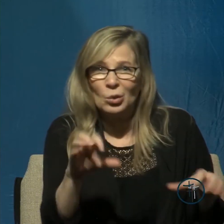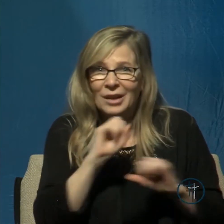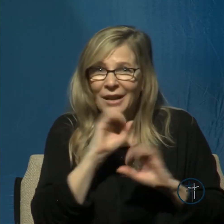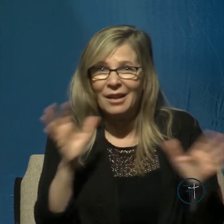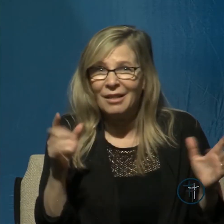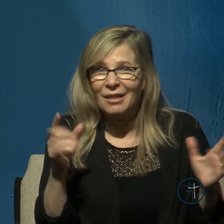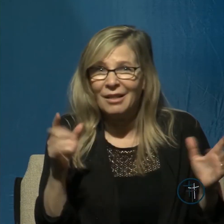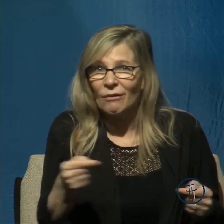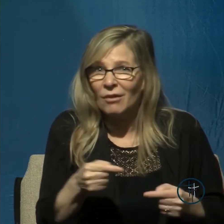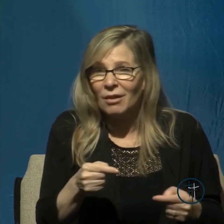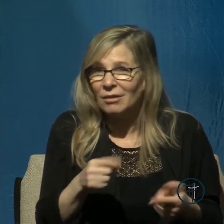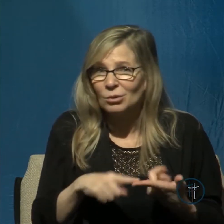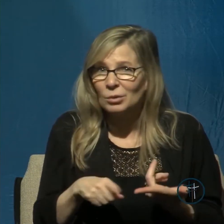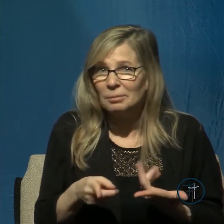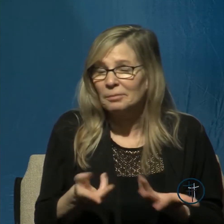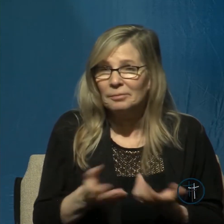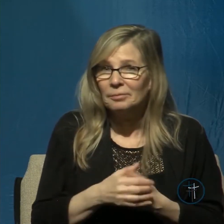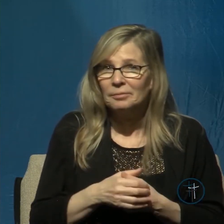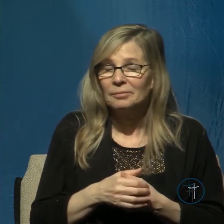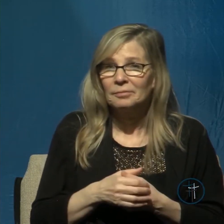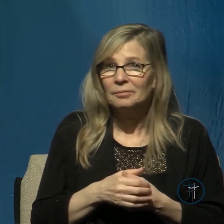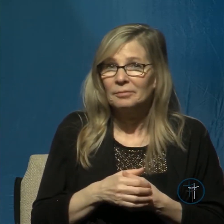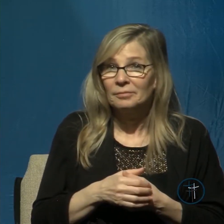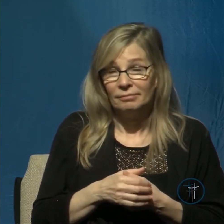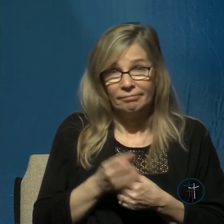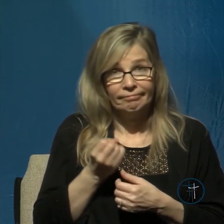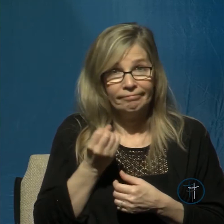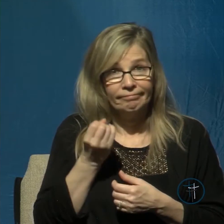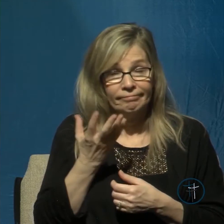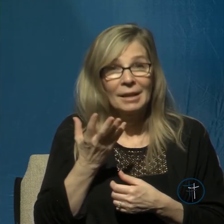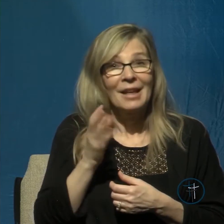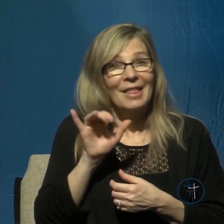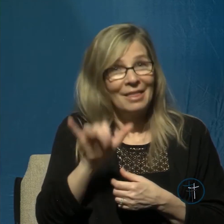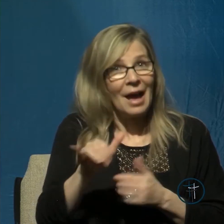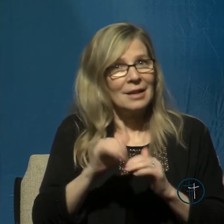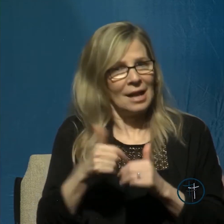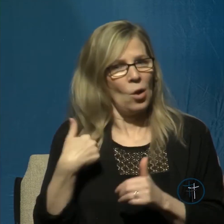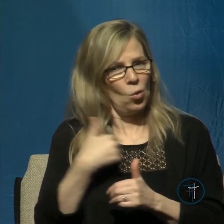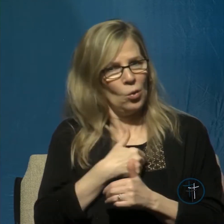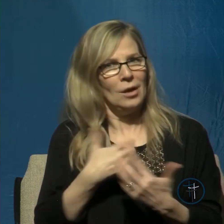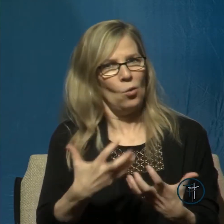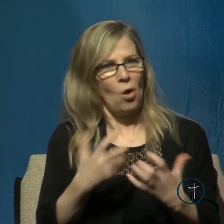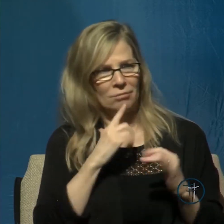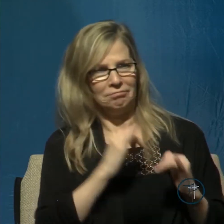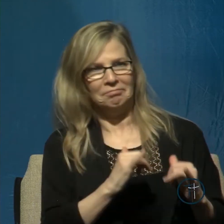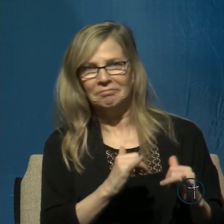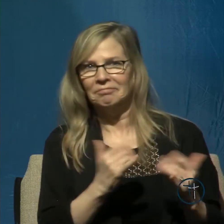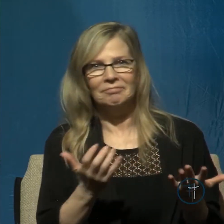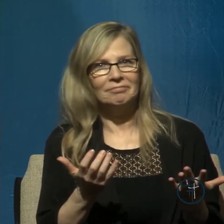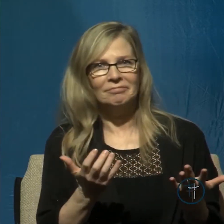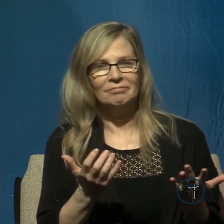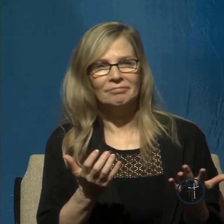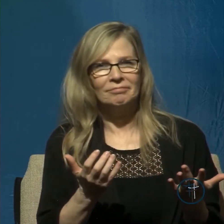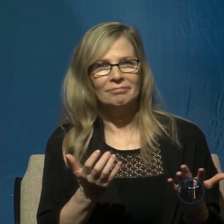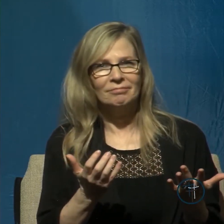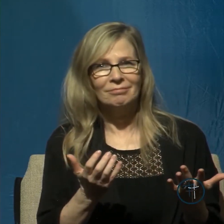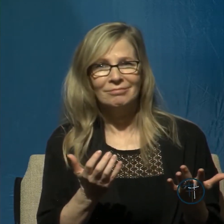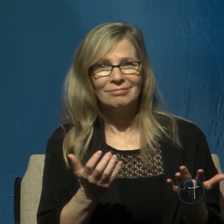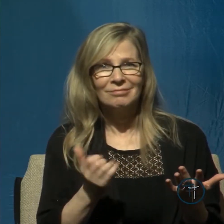to him now folks this is the way that we want to be and it's not something that's beyond us because